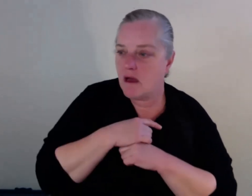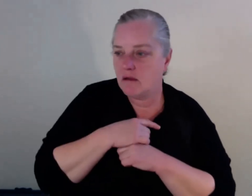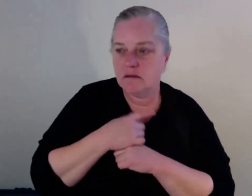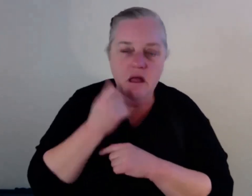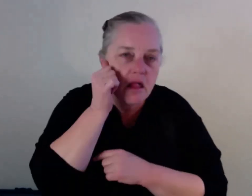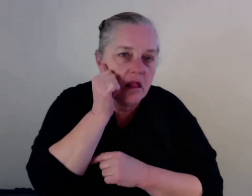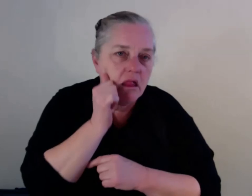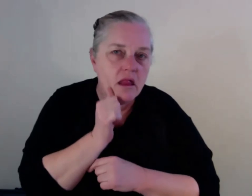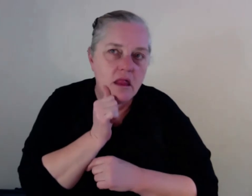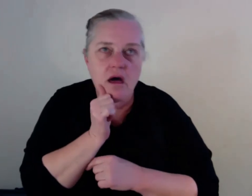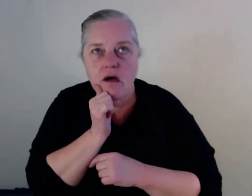off of old ladies and things like that.